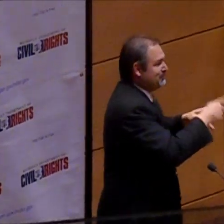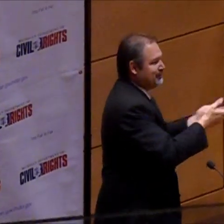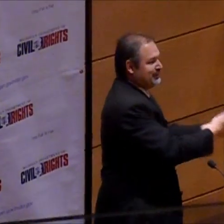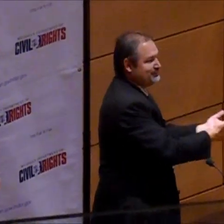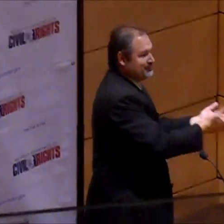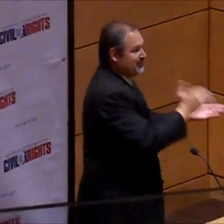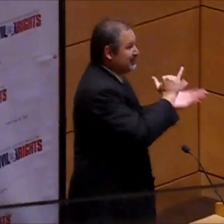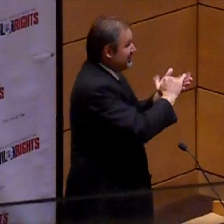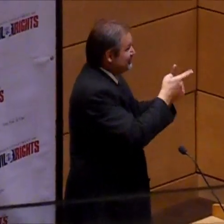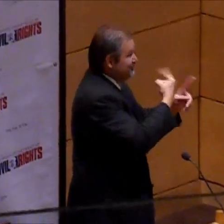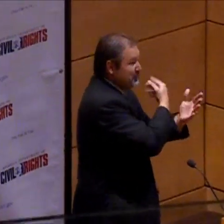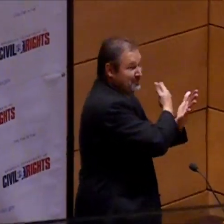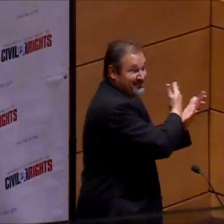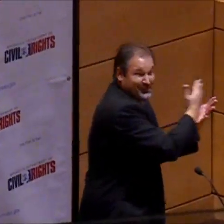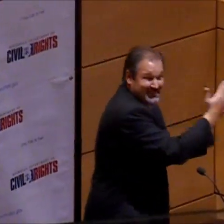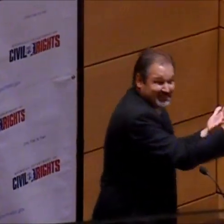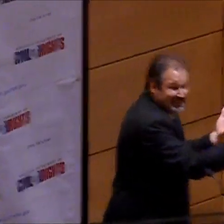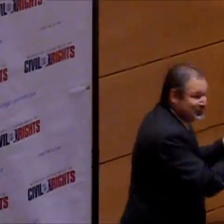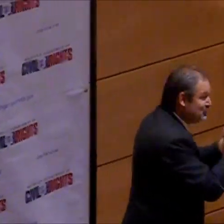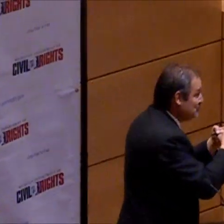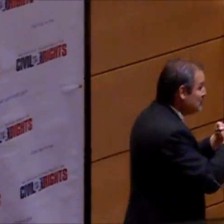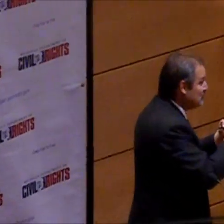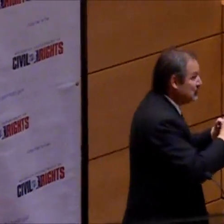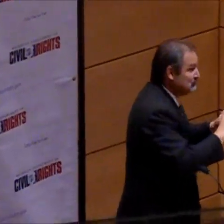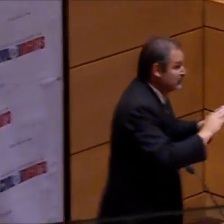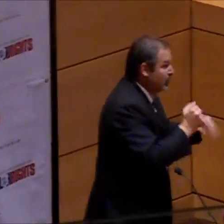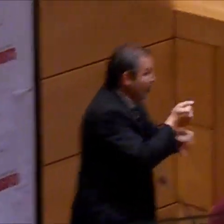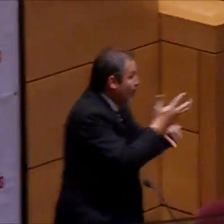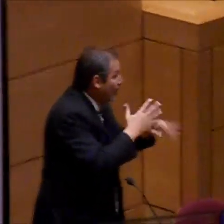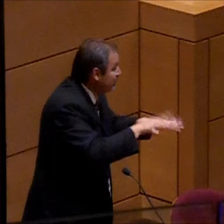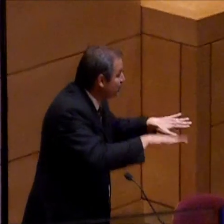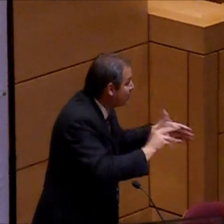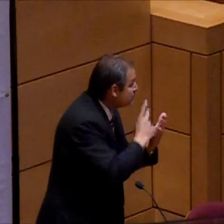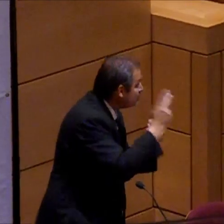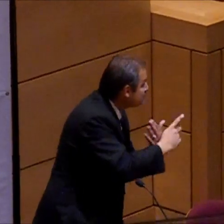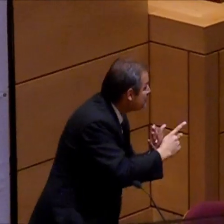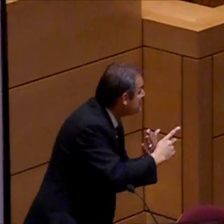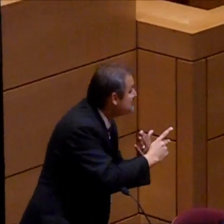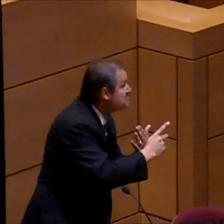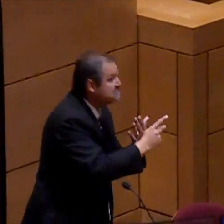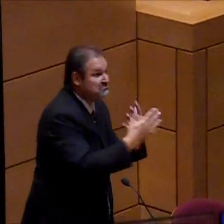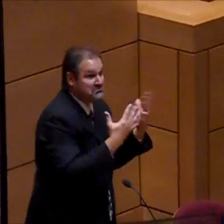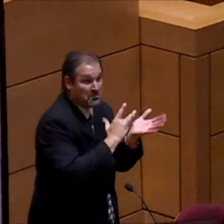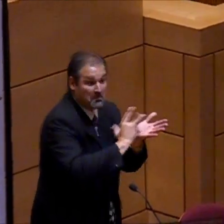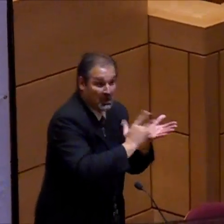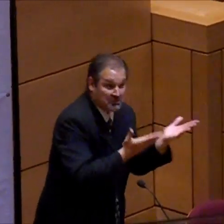state's allotment of money to service everything from